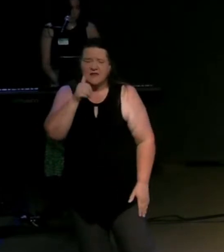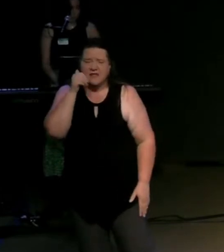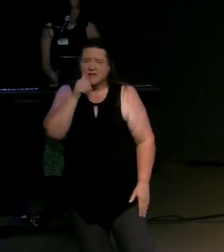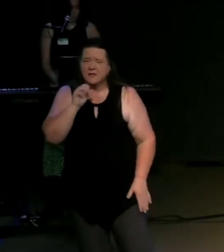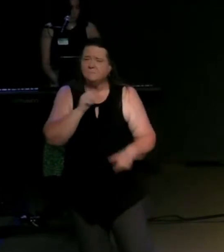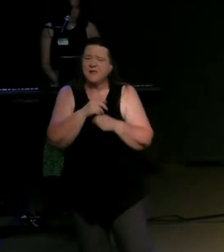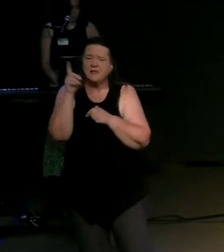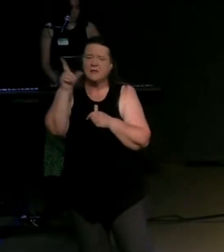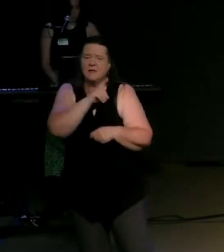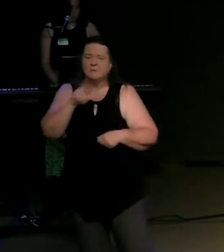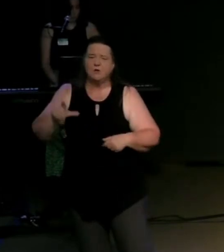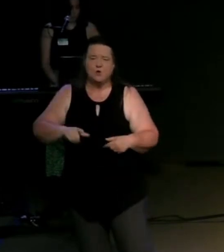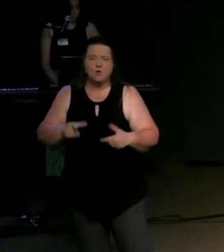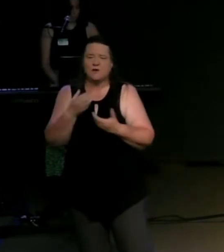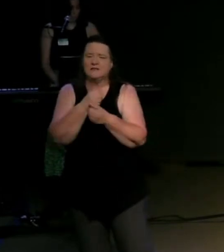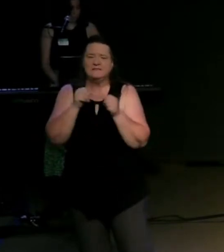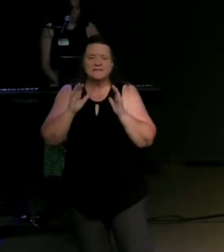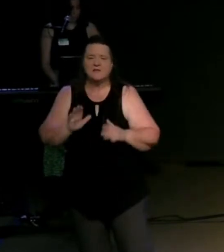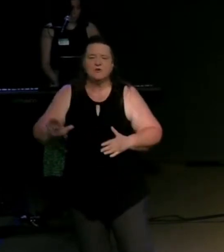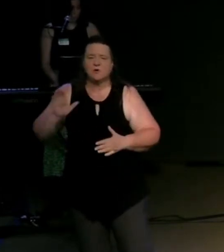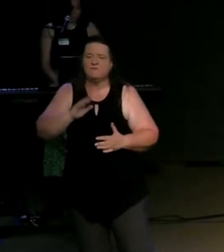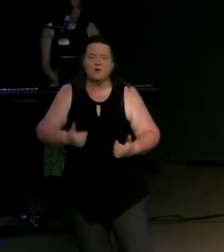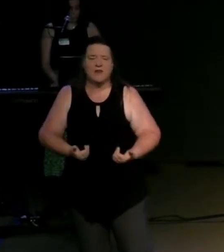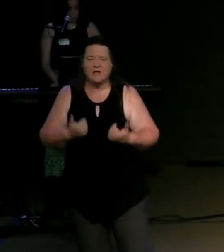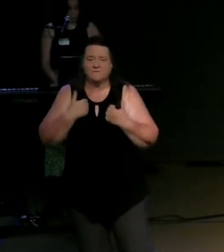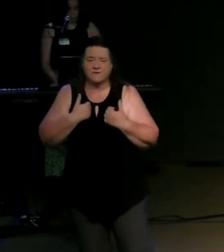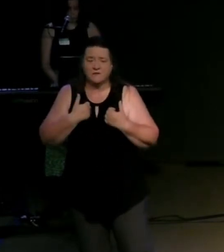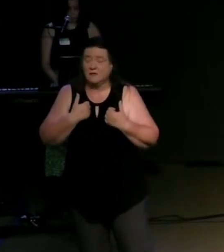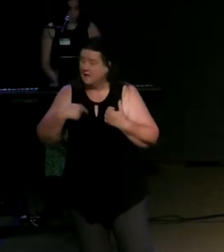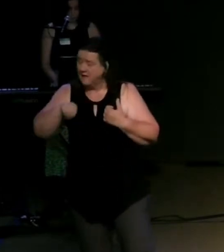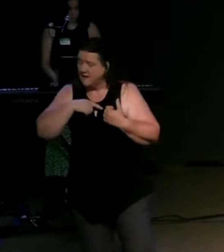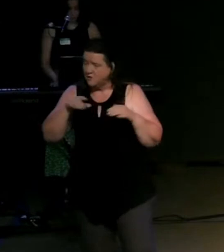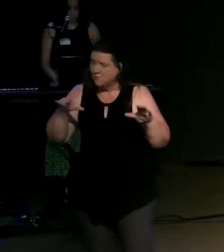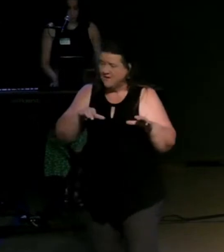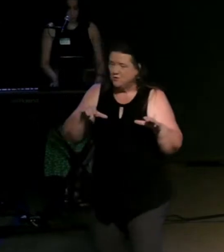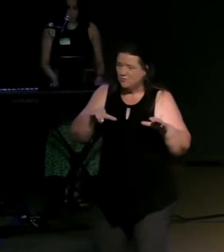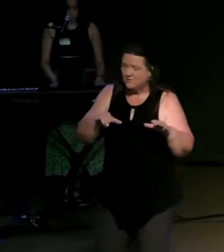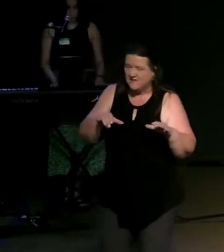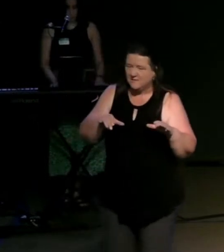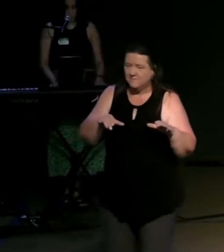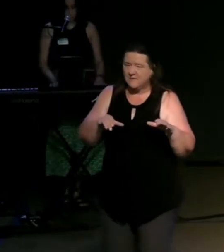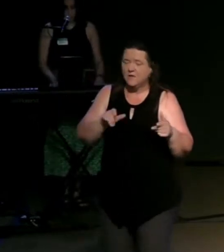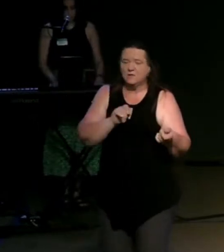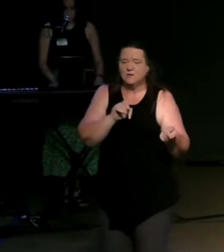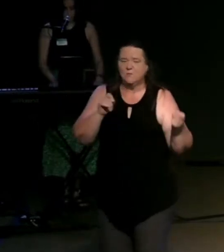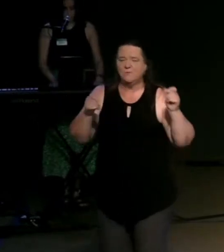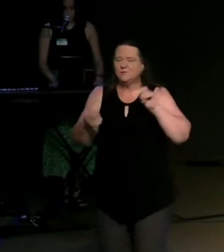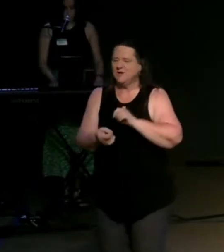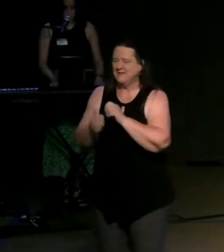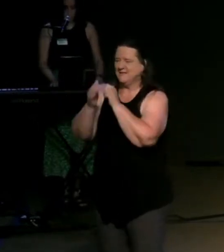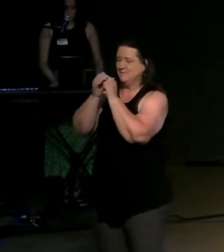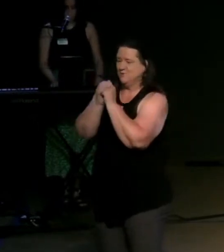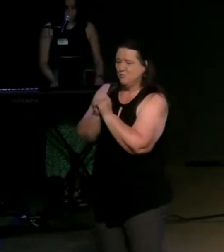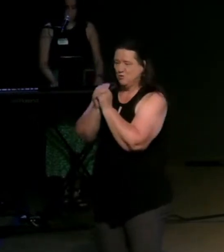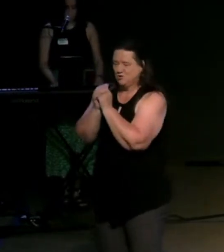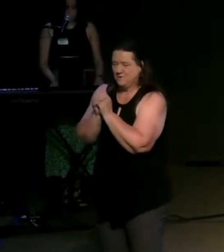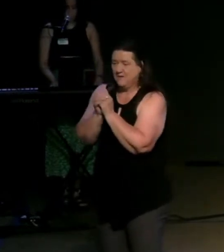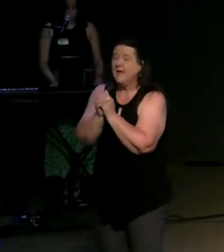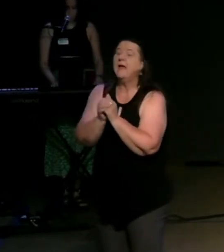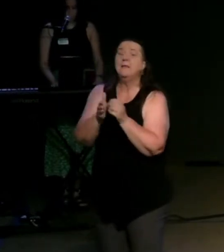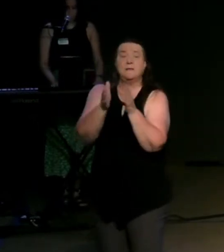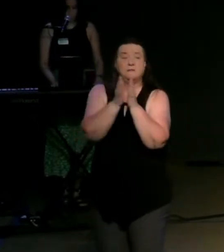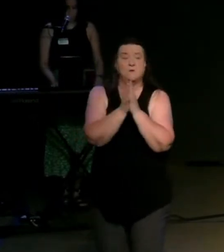lord and savior and as we do that the worship team is going to transition and we're going to worship and the prayer partners are going to come forward